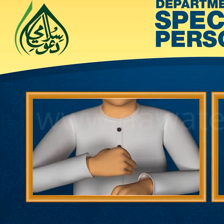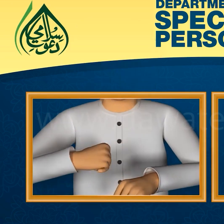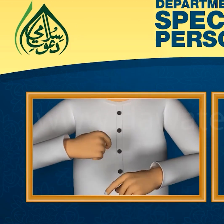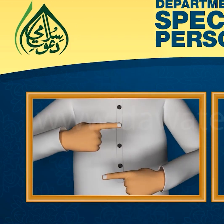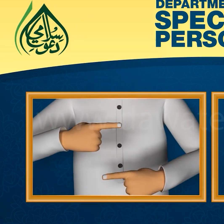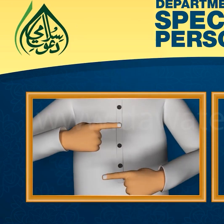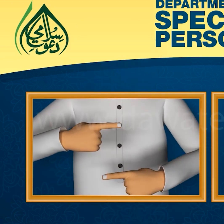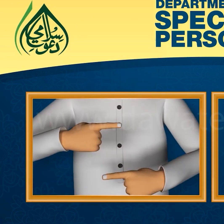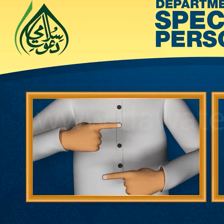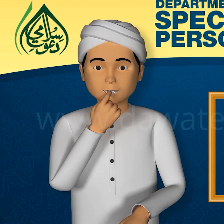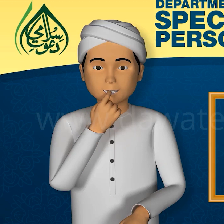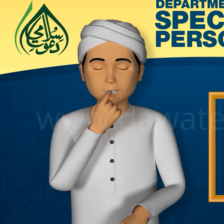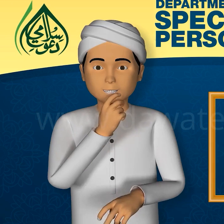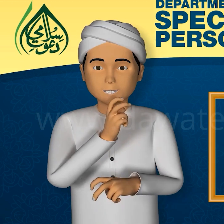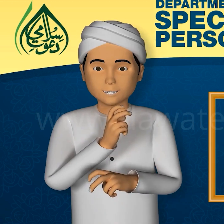Khoon ki botol,